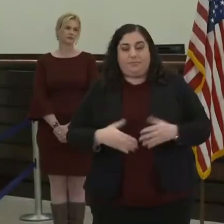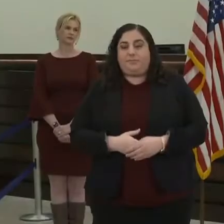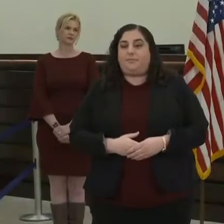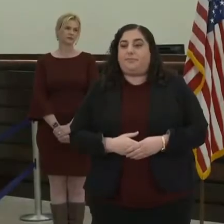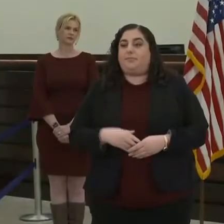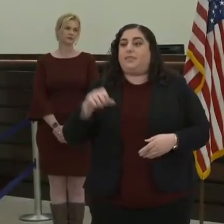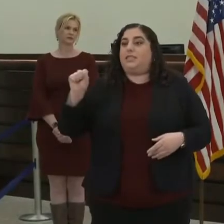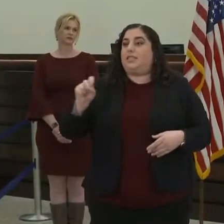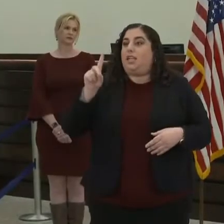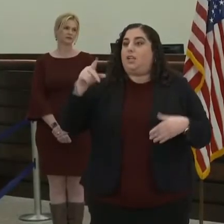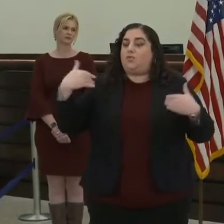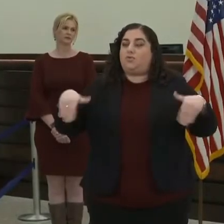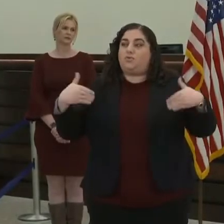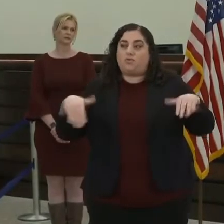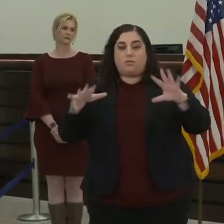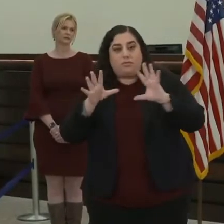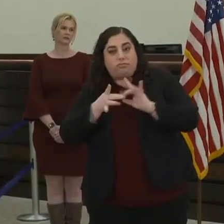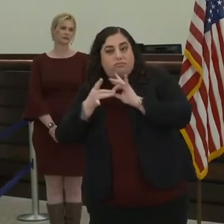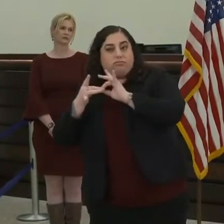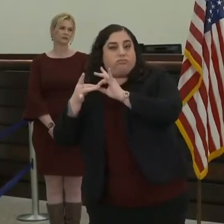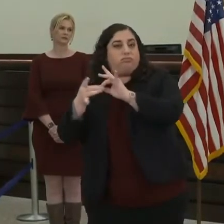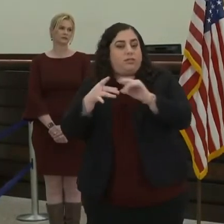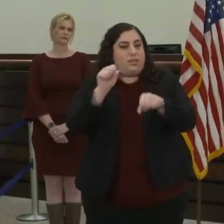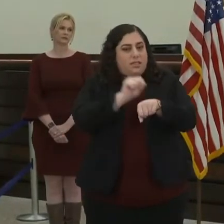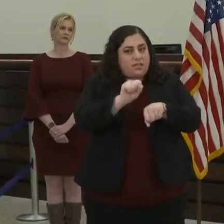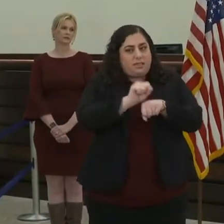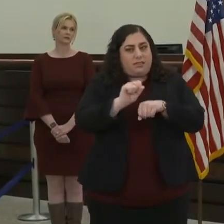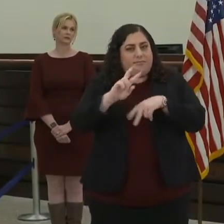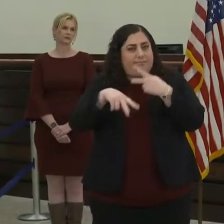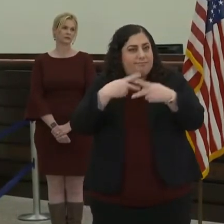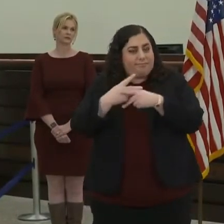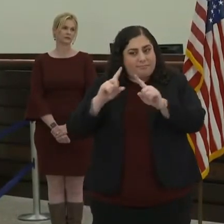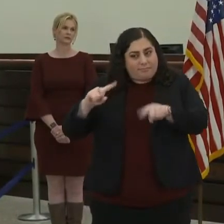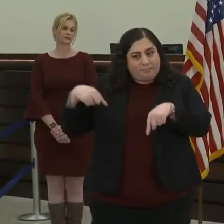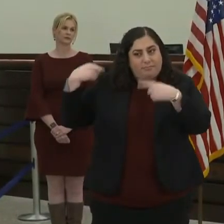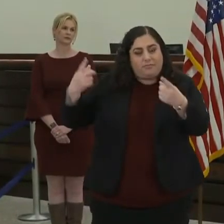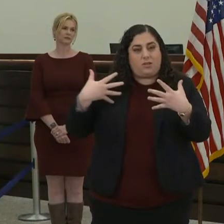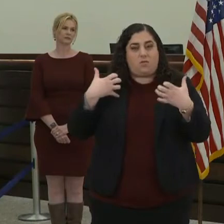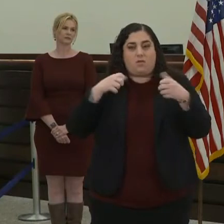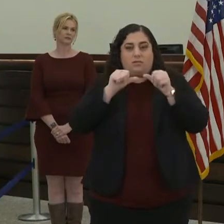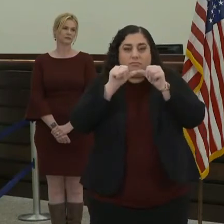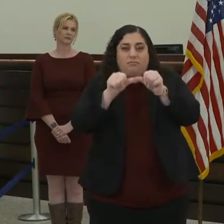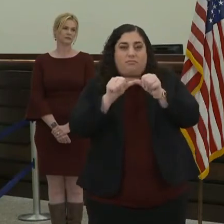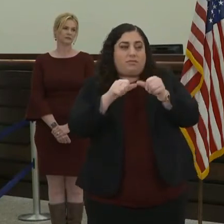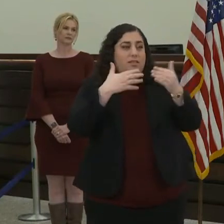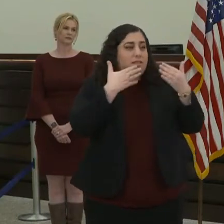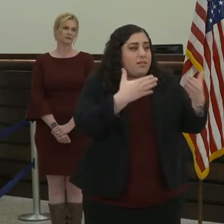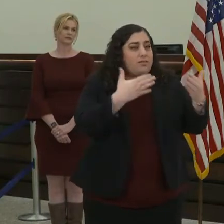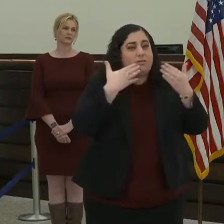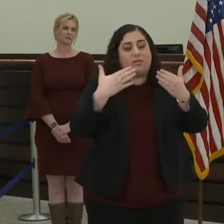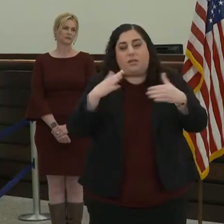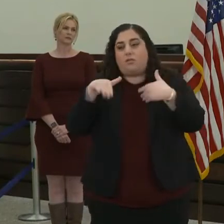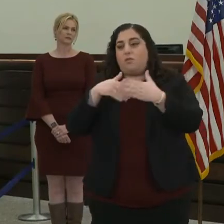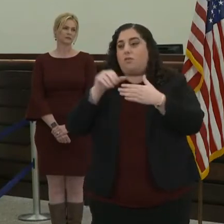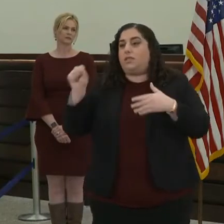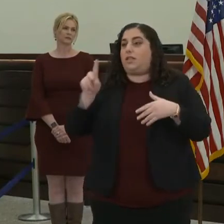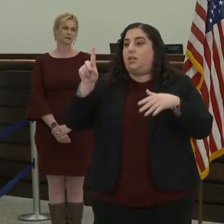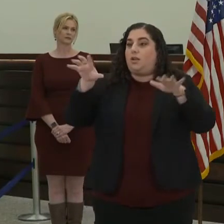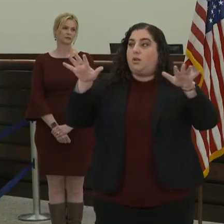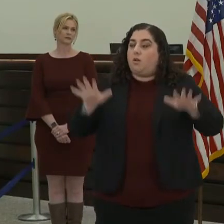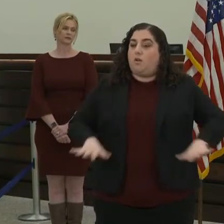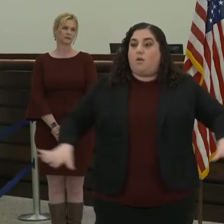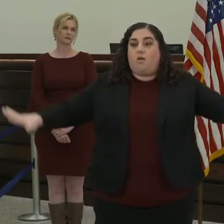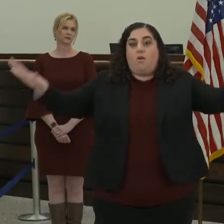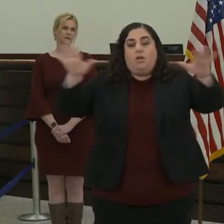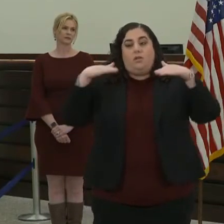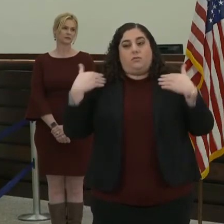I want to begin by thanking, continuing to thank San Diegans everywhere for their cooperation, their